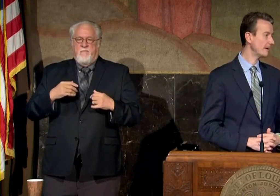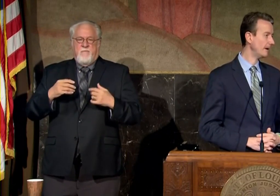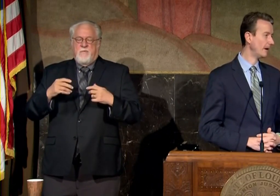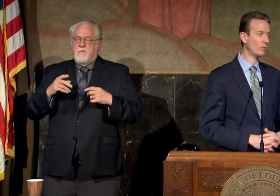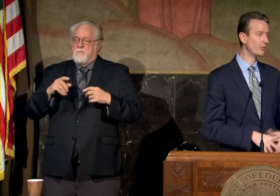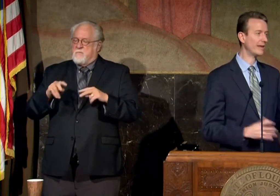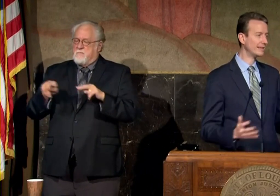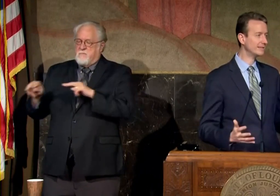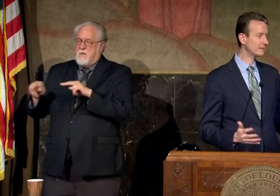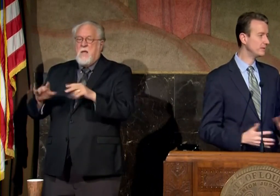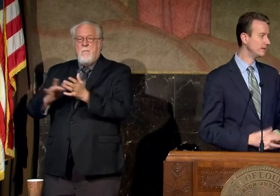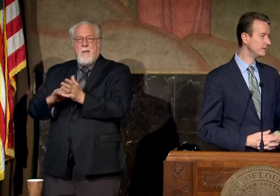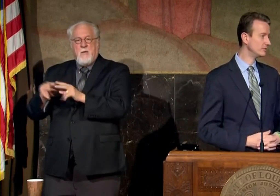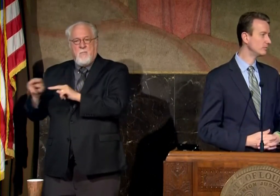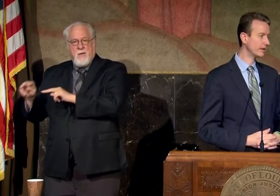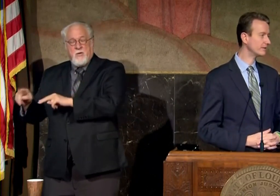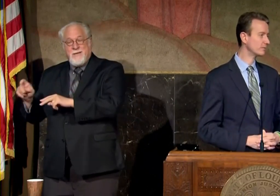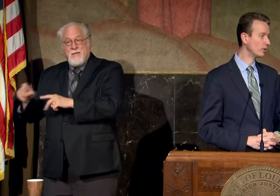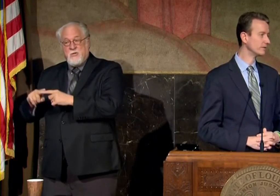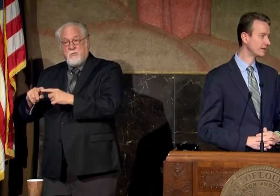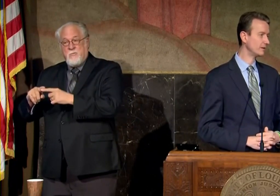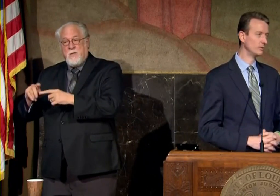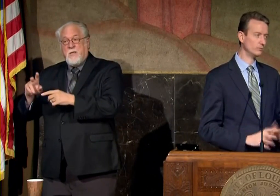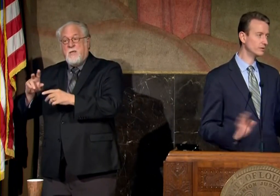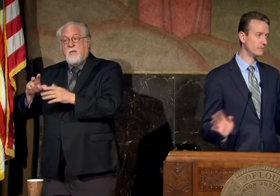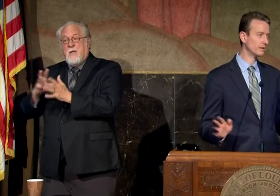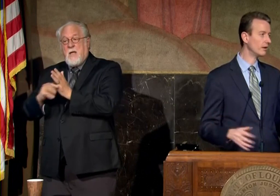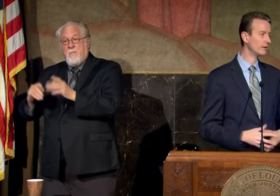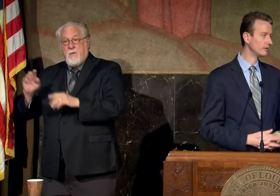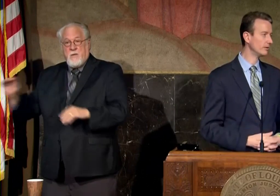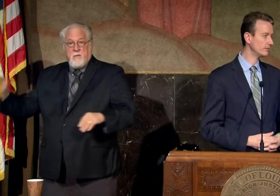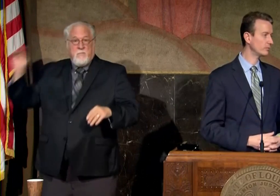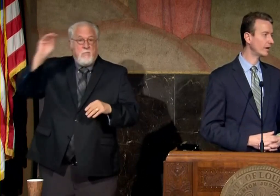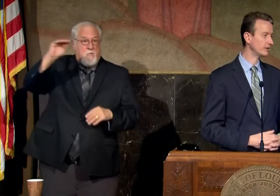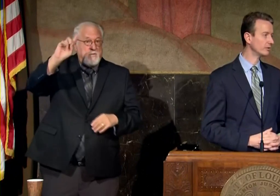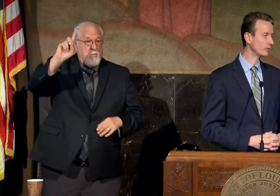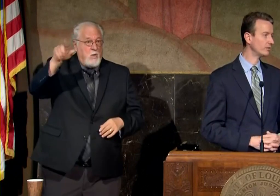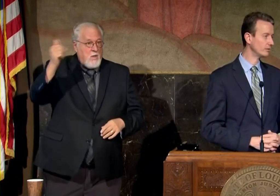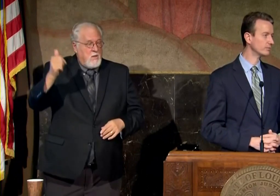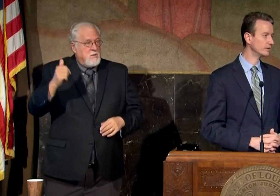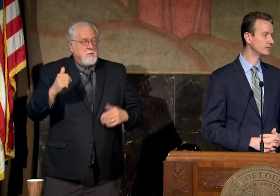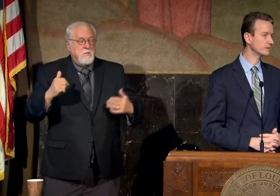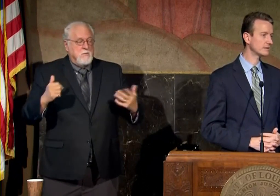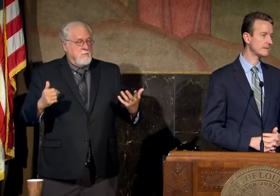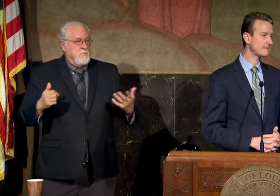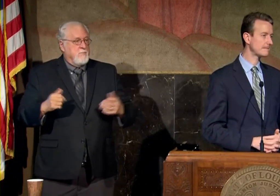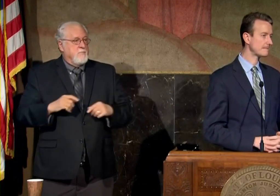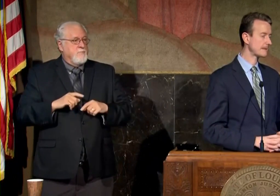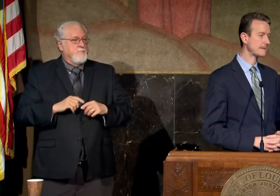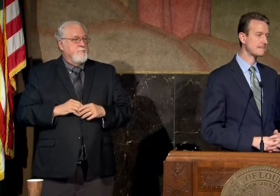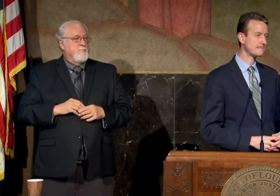uh and whether that needs to be duplicated somewhere else i think would would depend a lot on the the reality on the ground in those regions